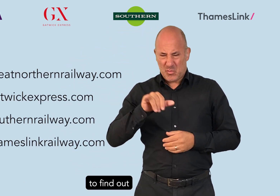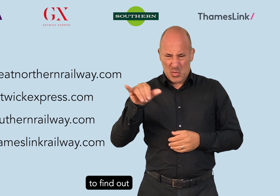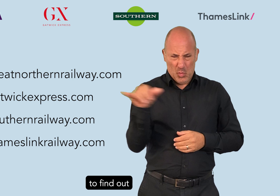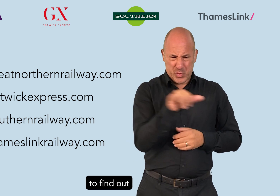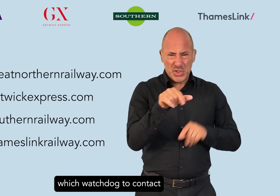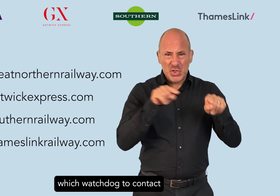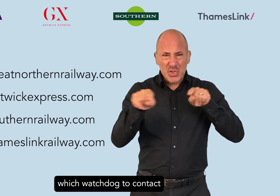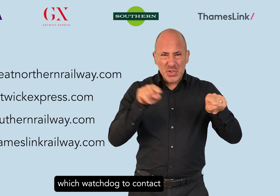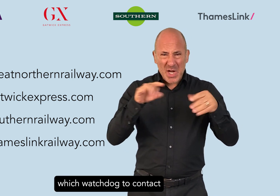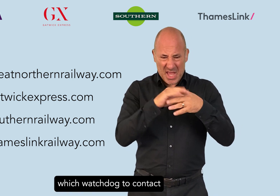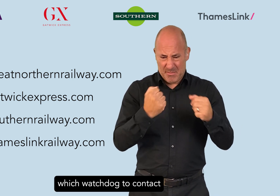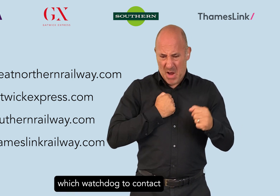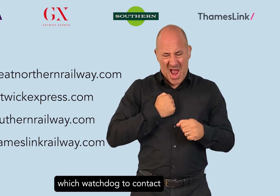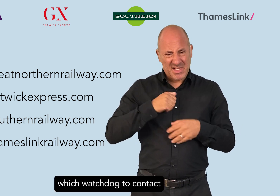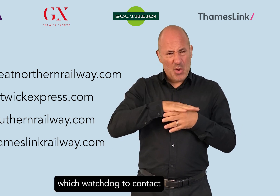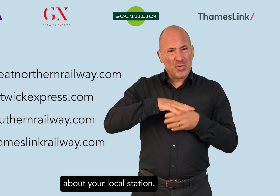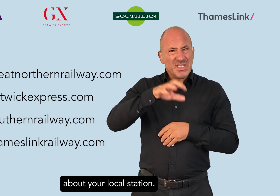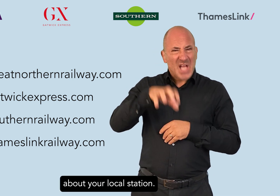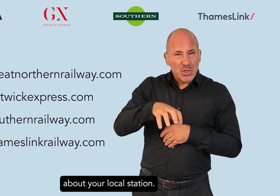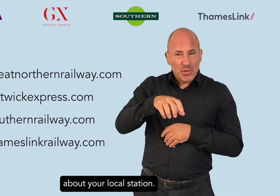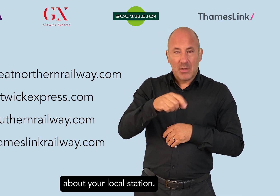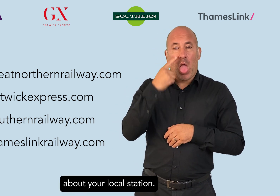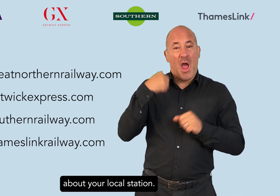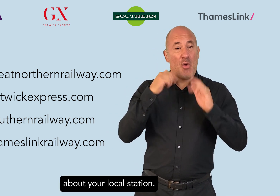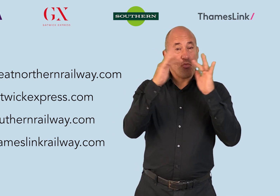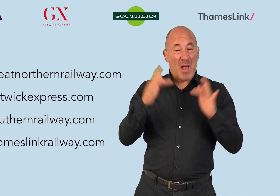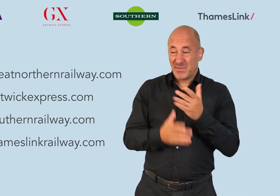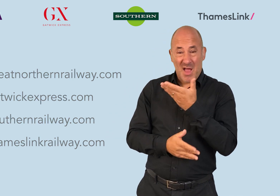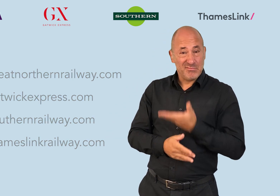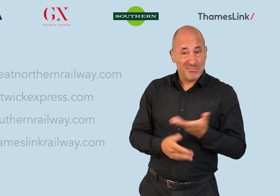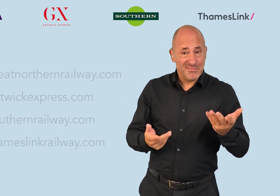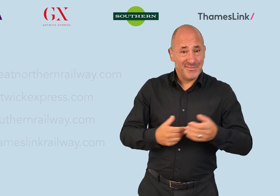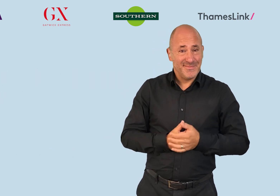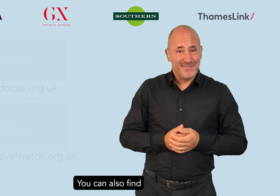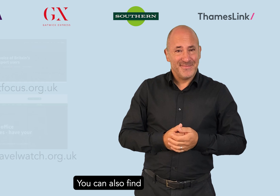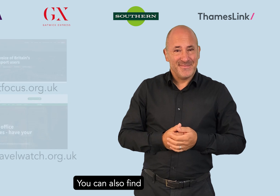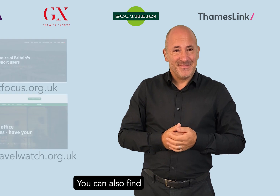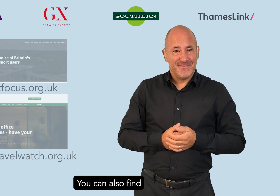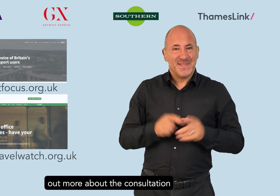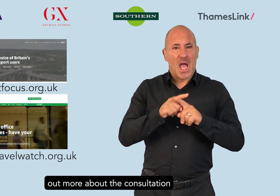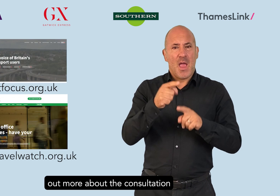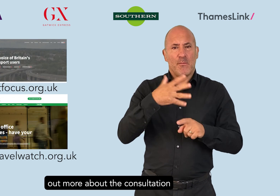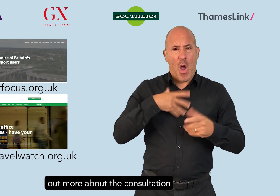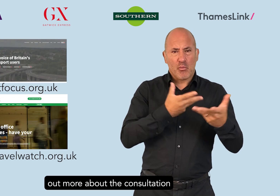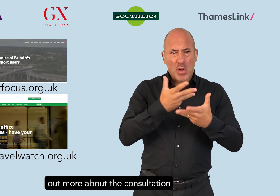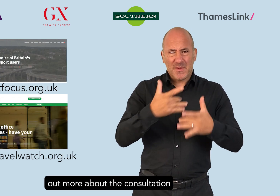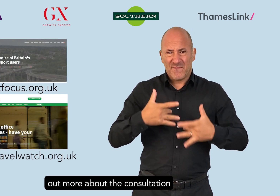to find out which watchdog to contact about your local station. You can also find out more about the consultation